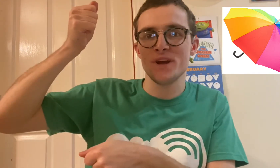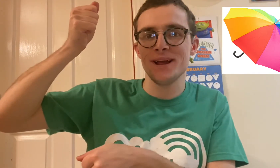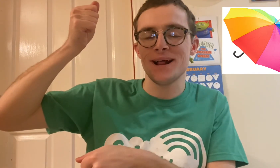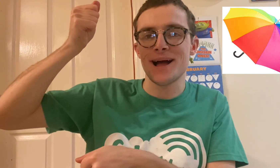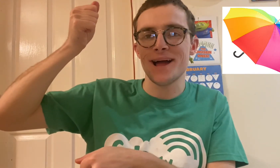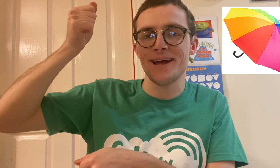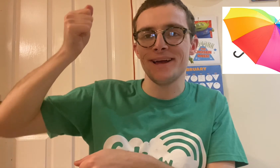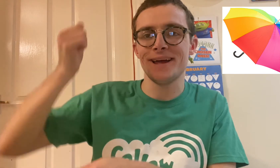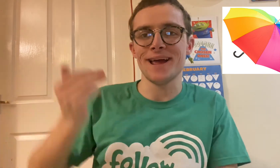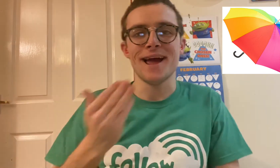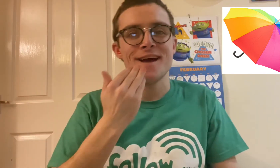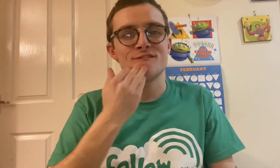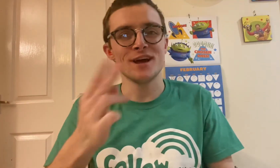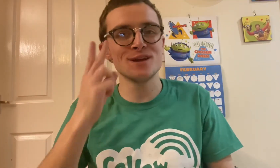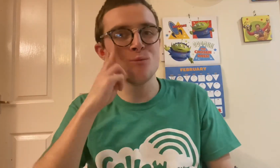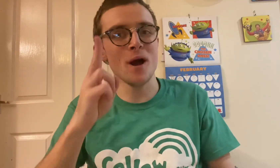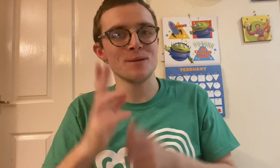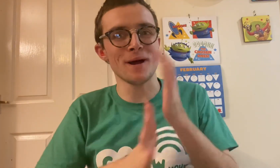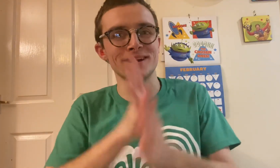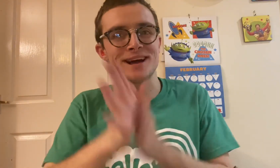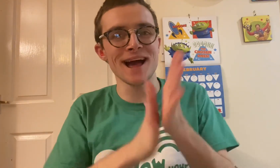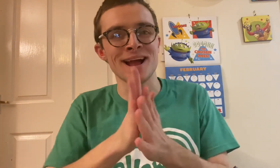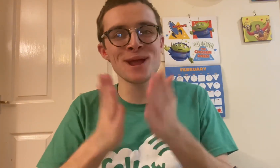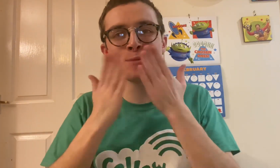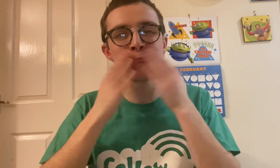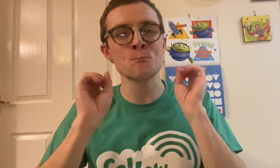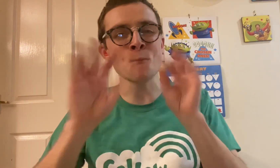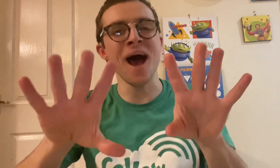a... Thanks for watching my daddy. Mwah!